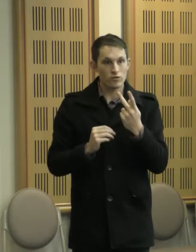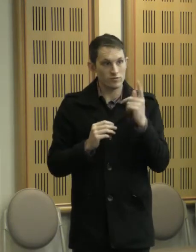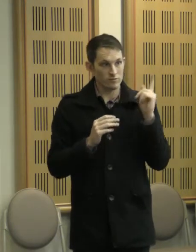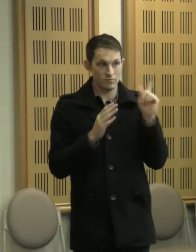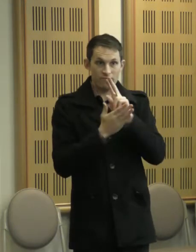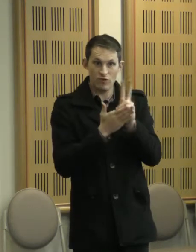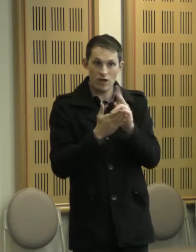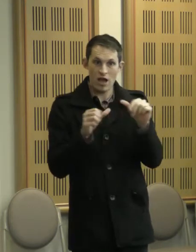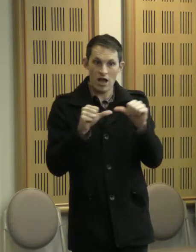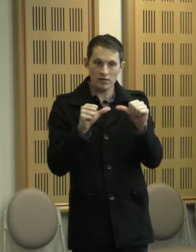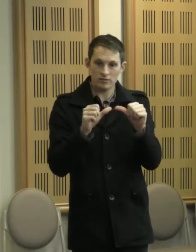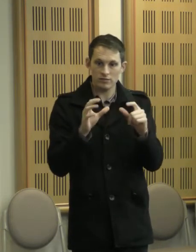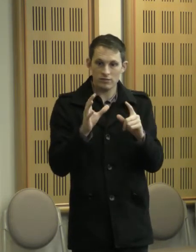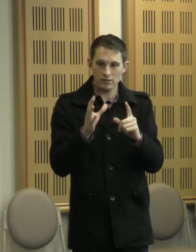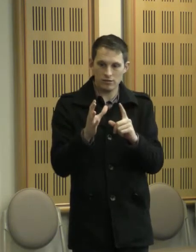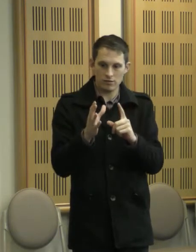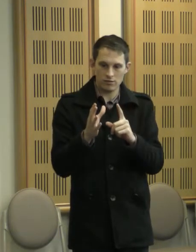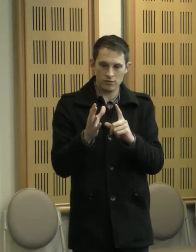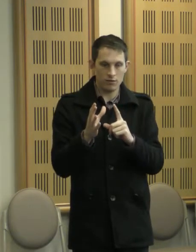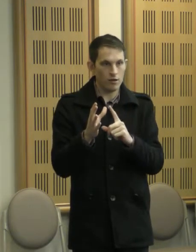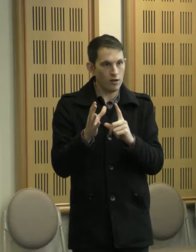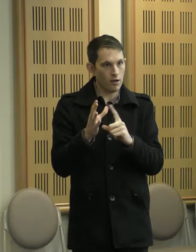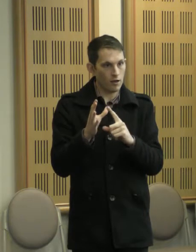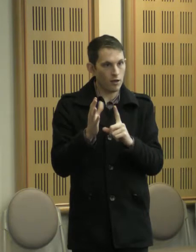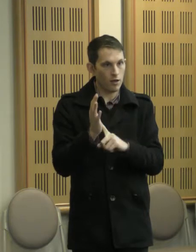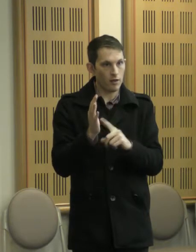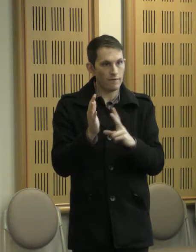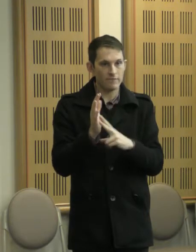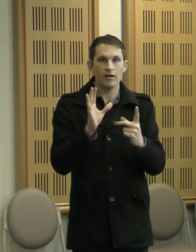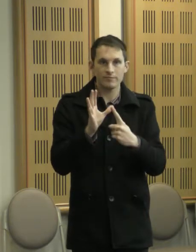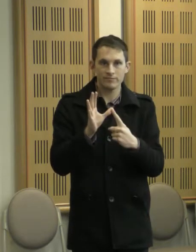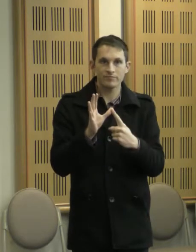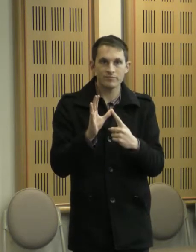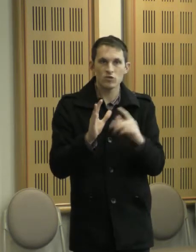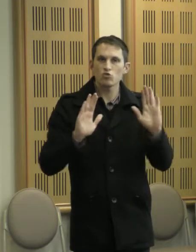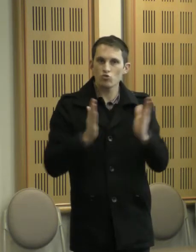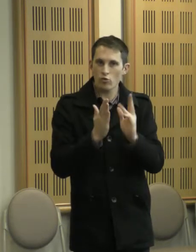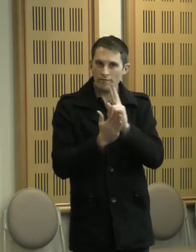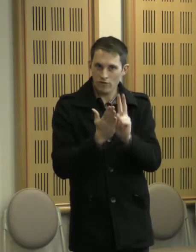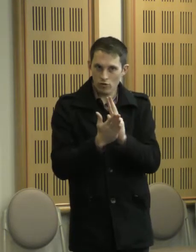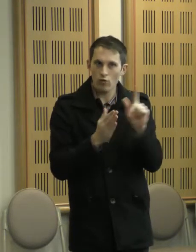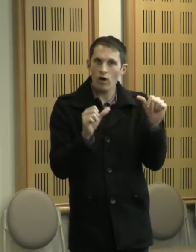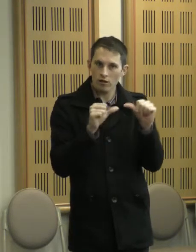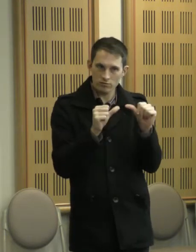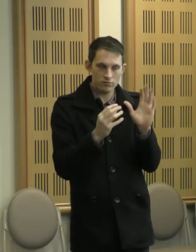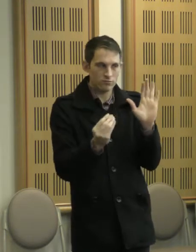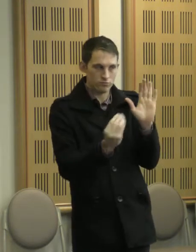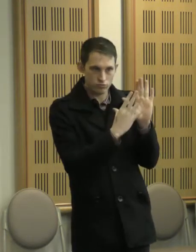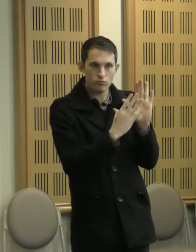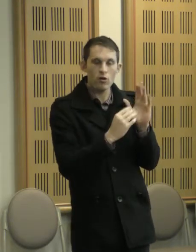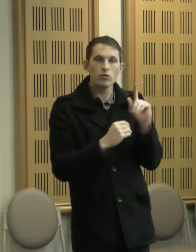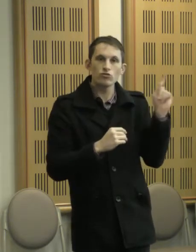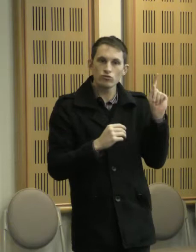Aunty It's a short video featuring Aunty Elva Taylor responding to a series of questions